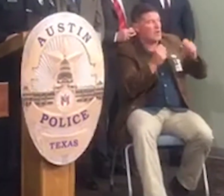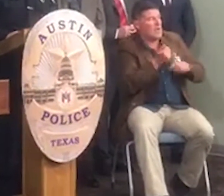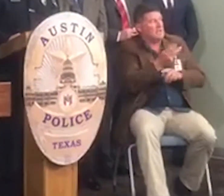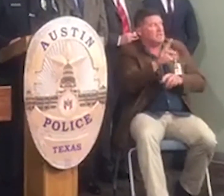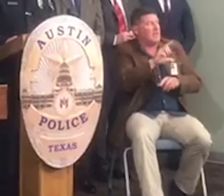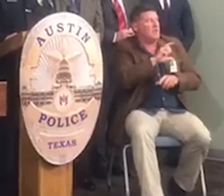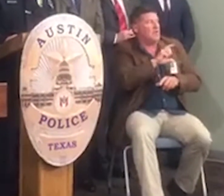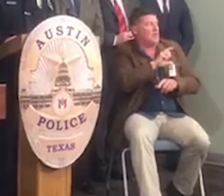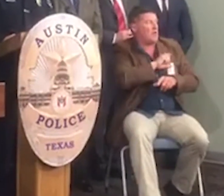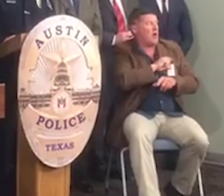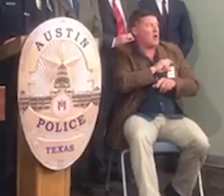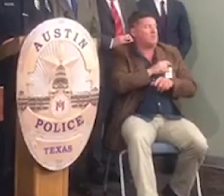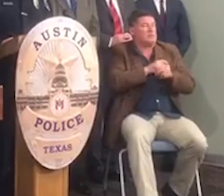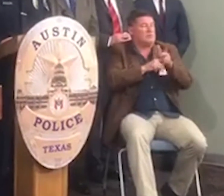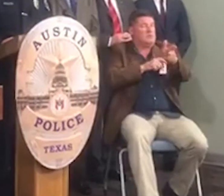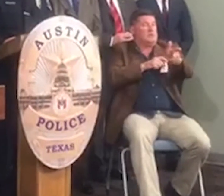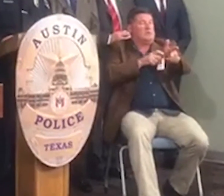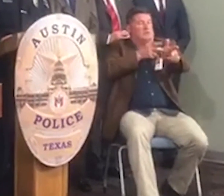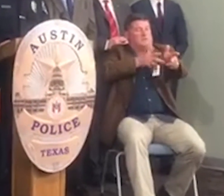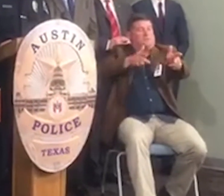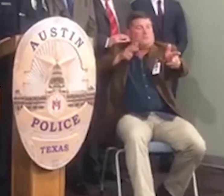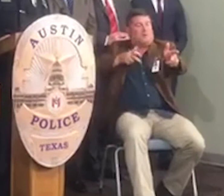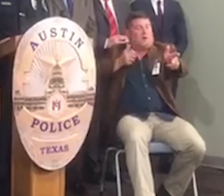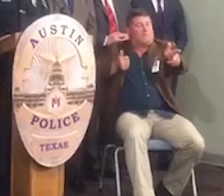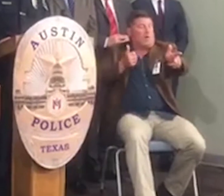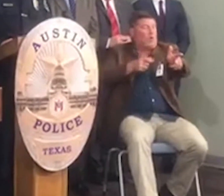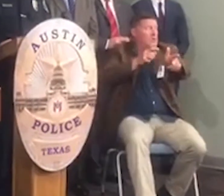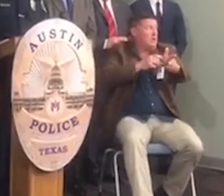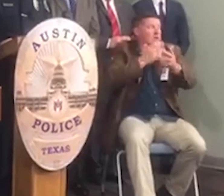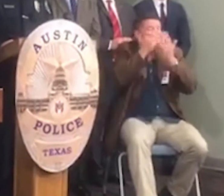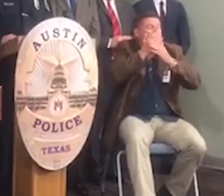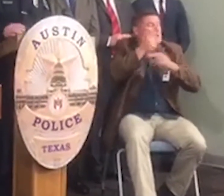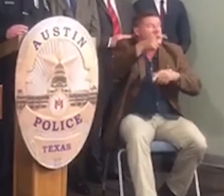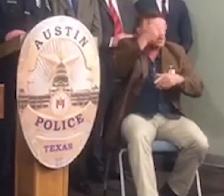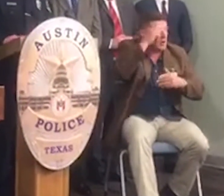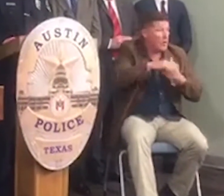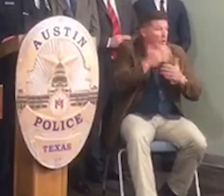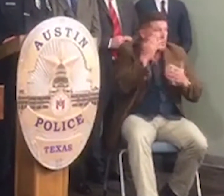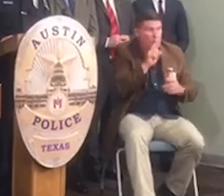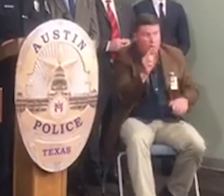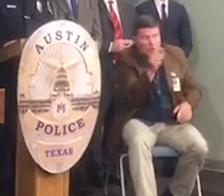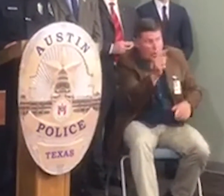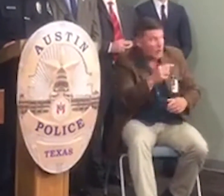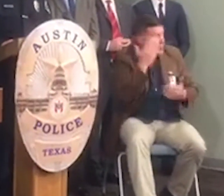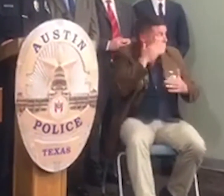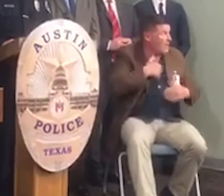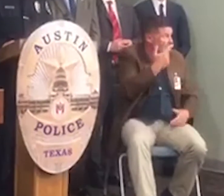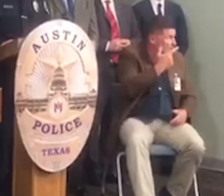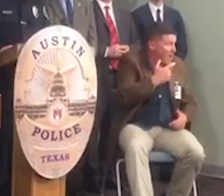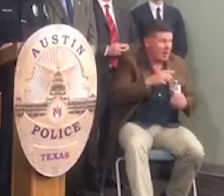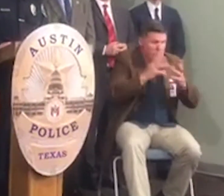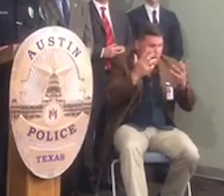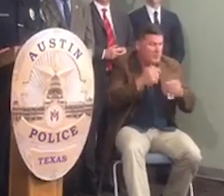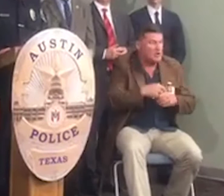vehicles. Not knowing where he was going to go or what might be next or whether he was armed there was a decision made to